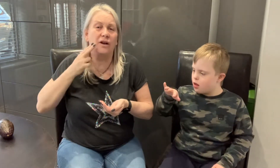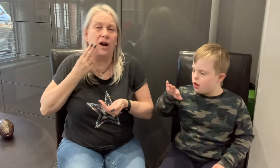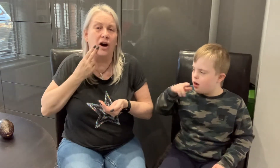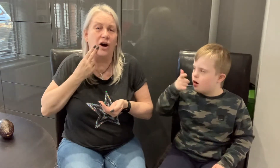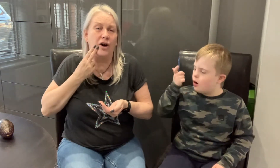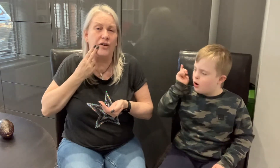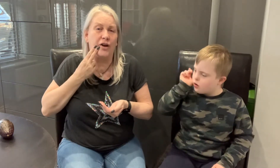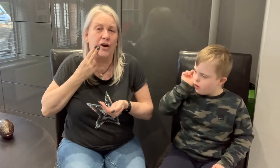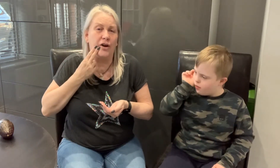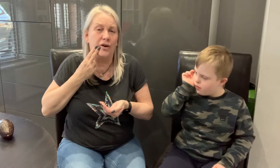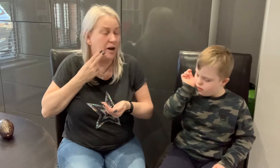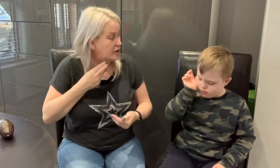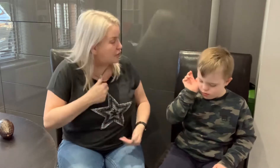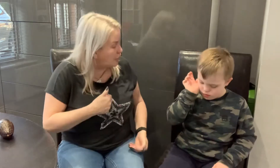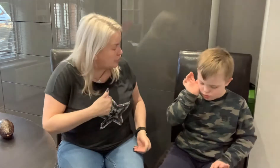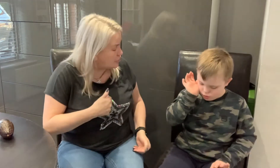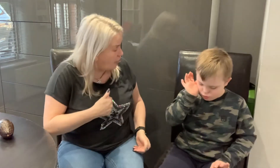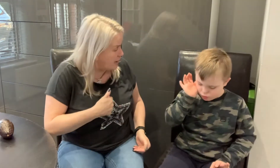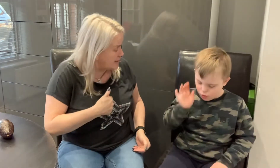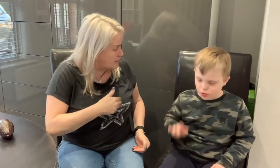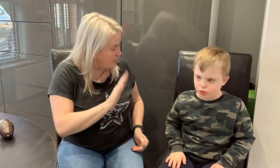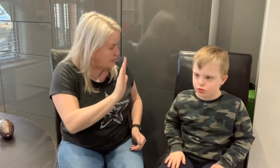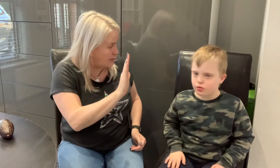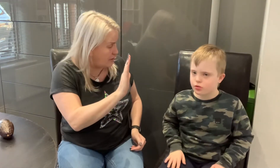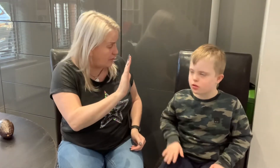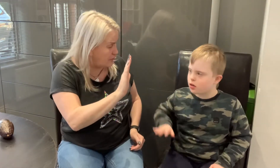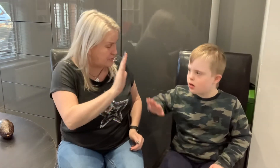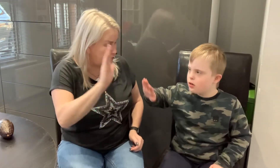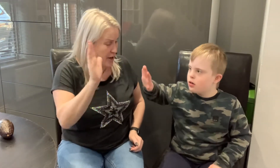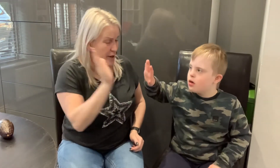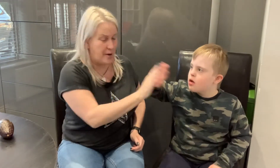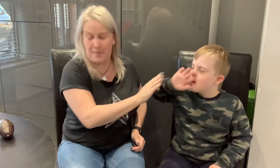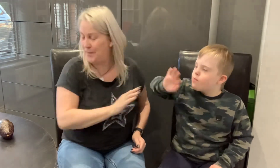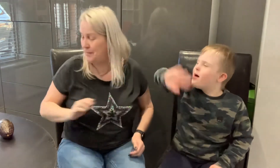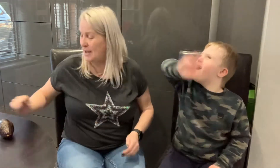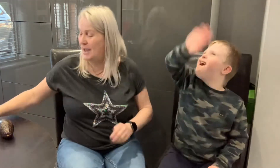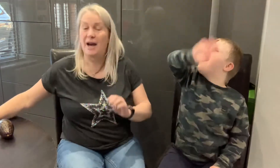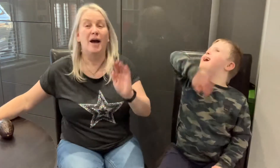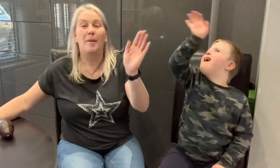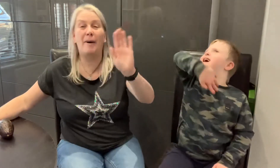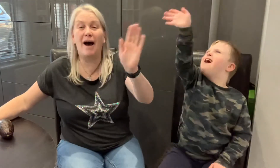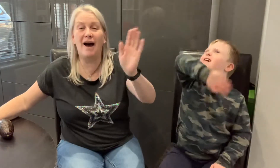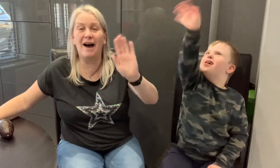Avocado. Good trying, dude! Awesome! Bye! Bye! Bye! Bye!